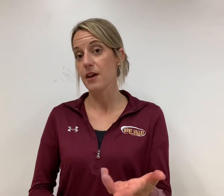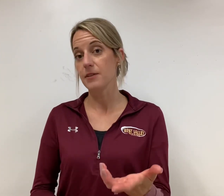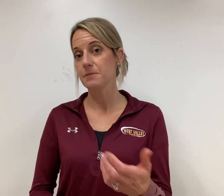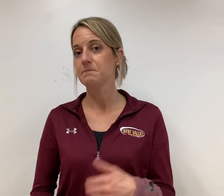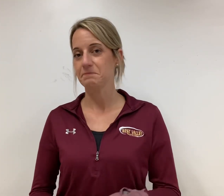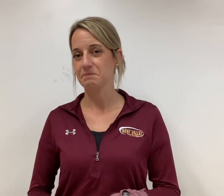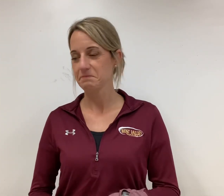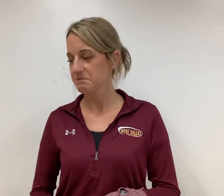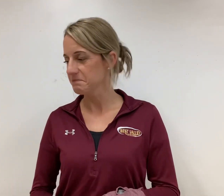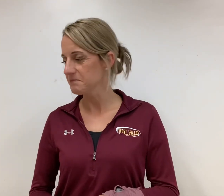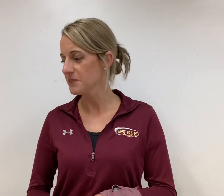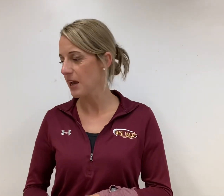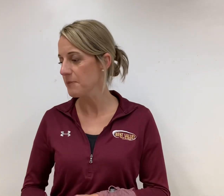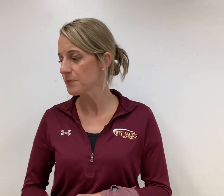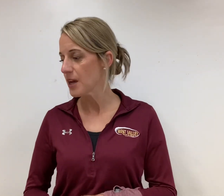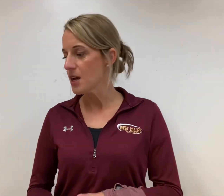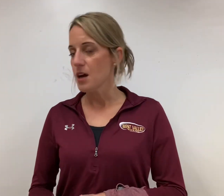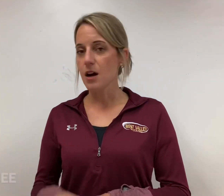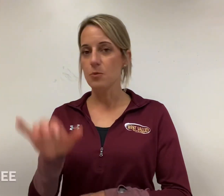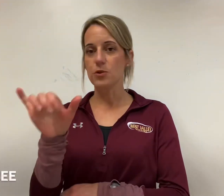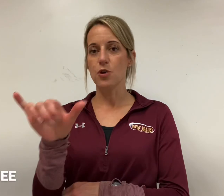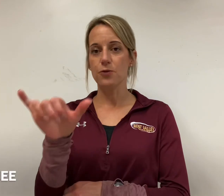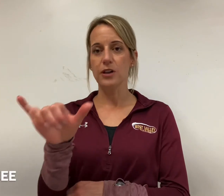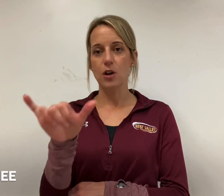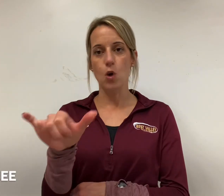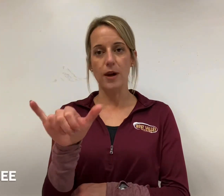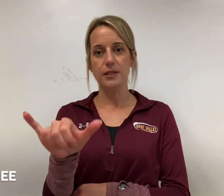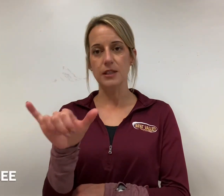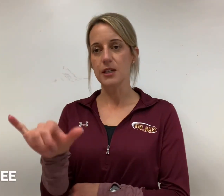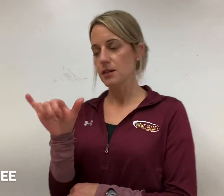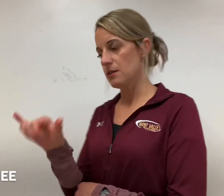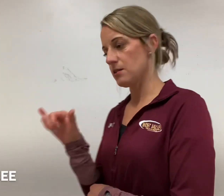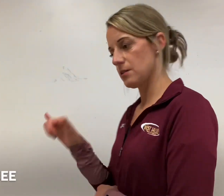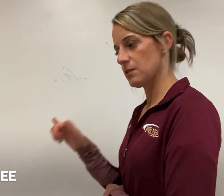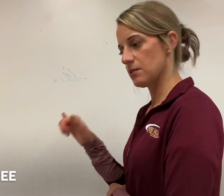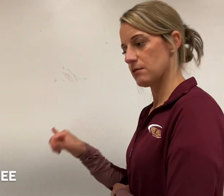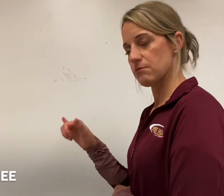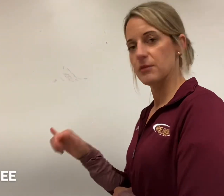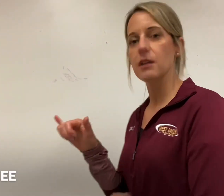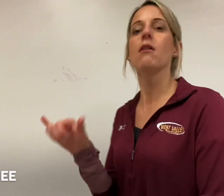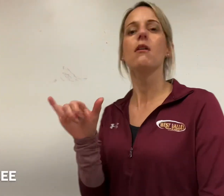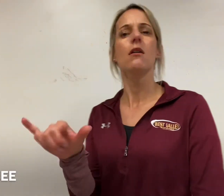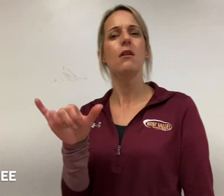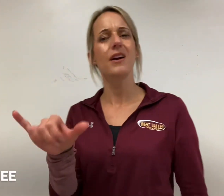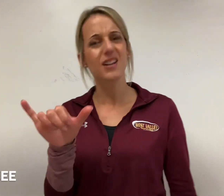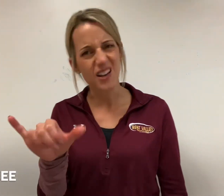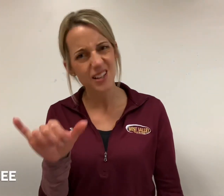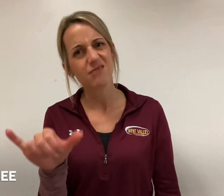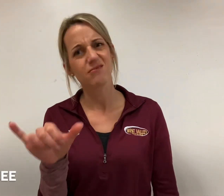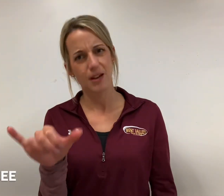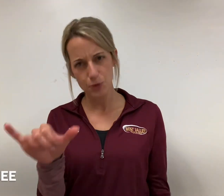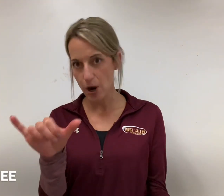okay um don't forget oh I see like oh I got it I'm tracking